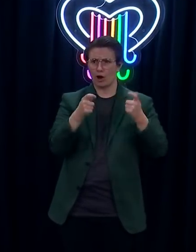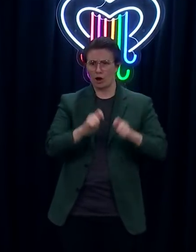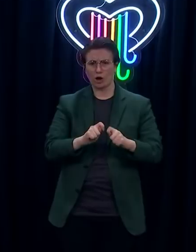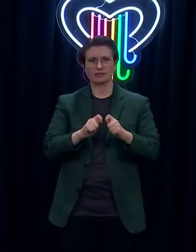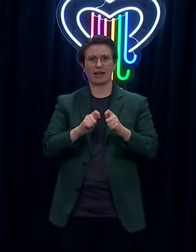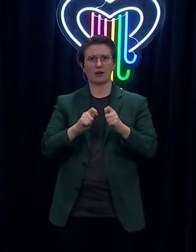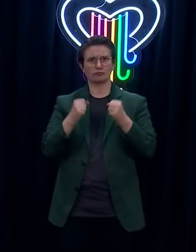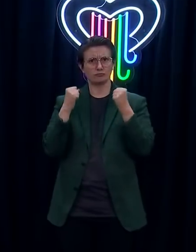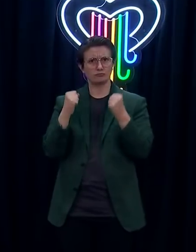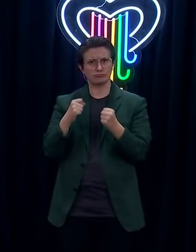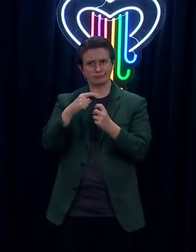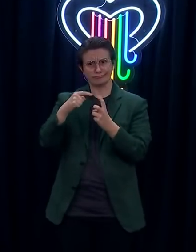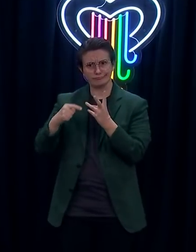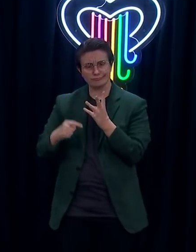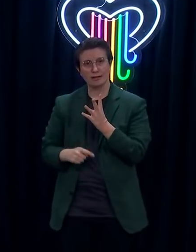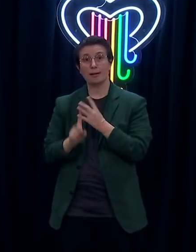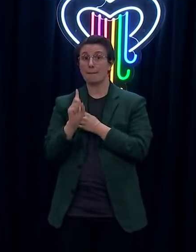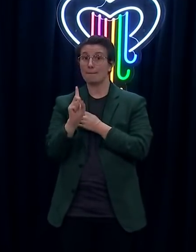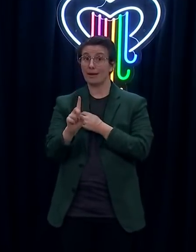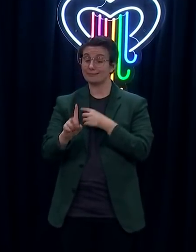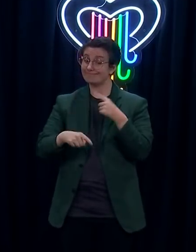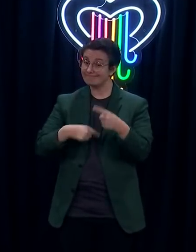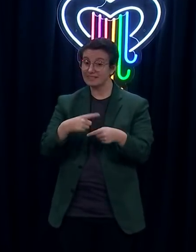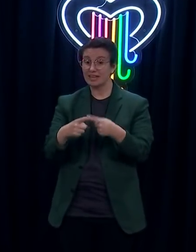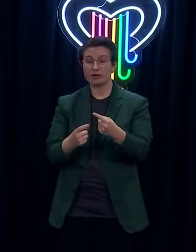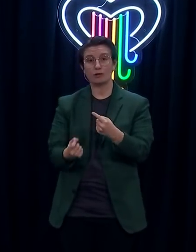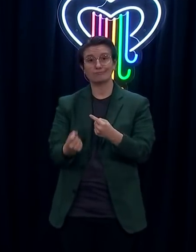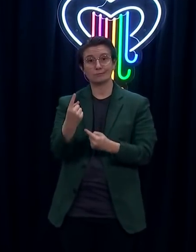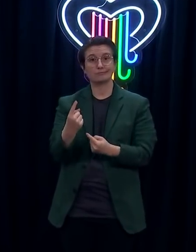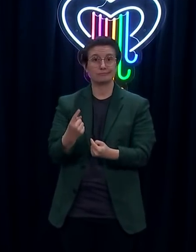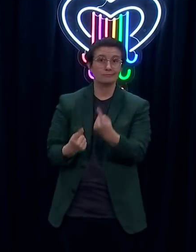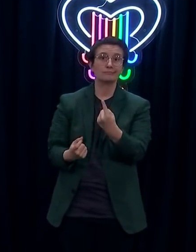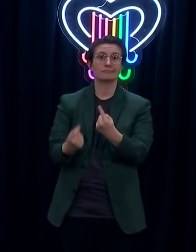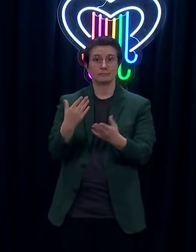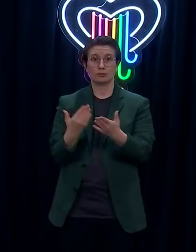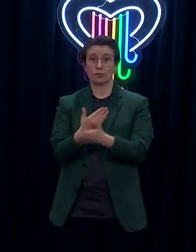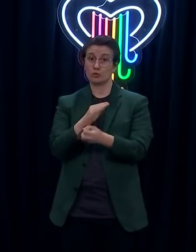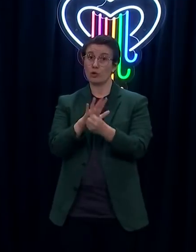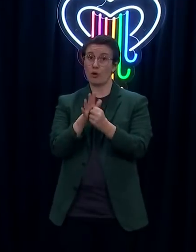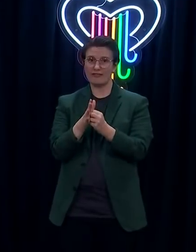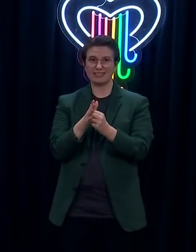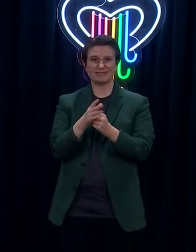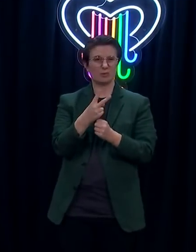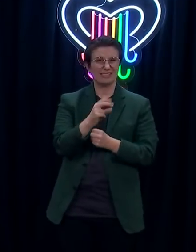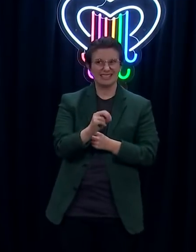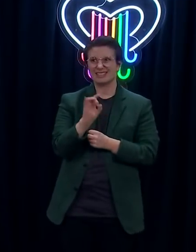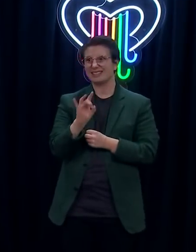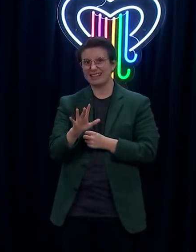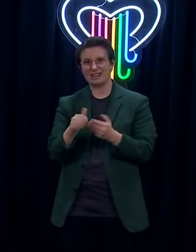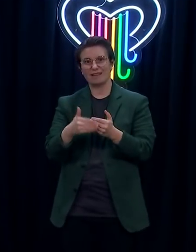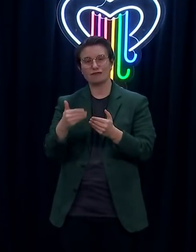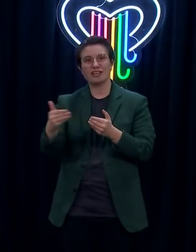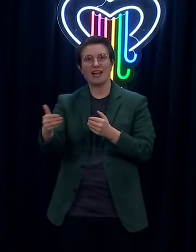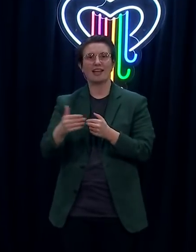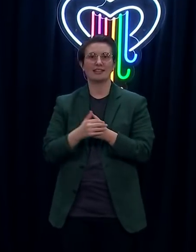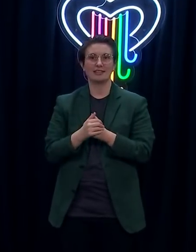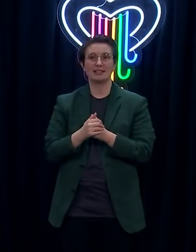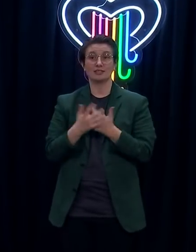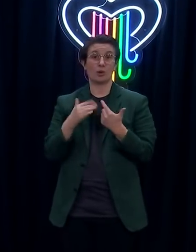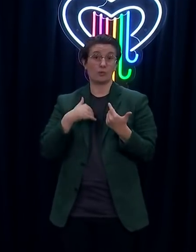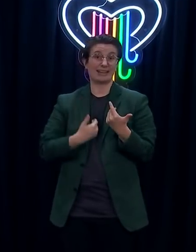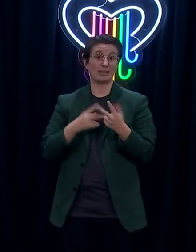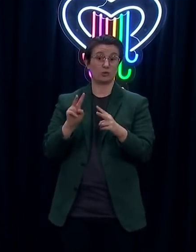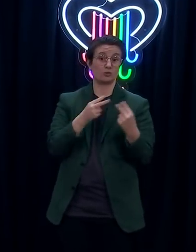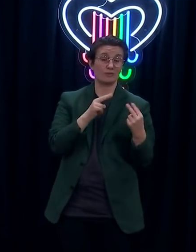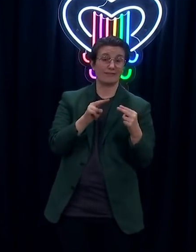So, yes, I do believe it's possible, but we have to continually weigh up the best place for us to be as we do do that work. Just